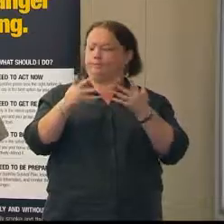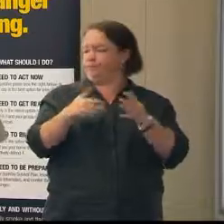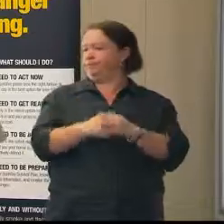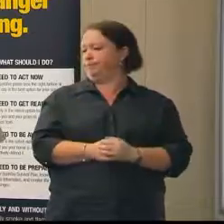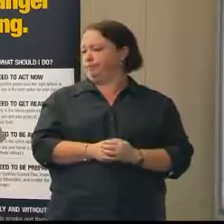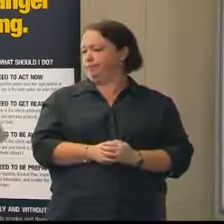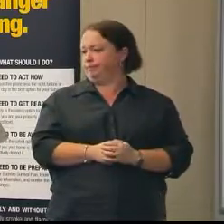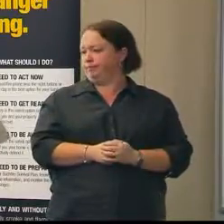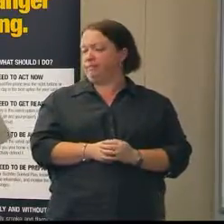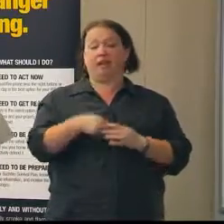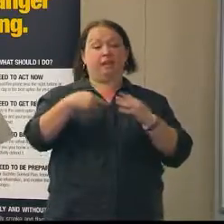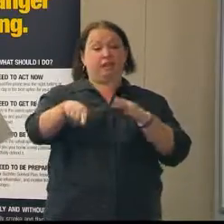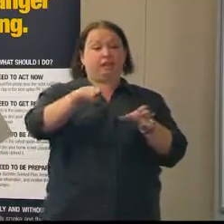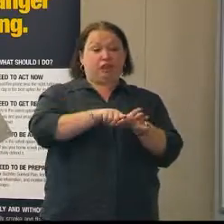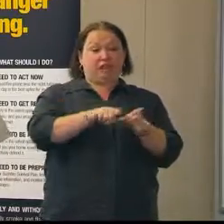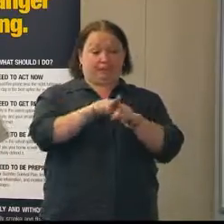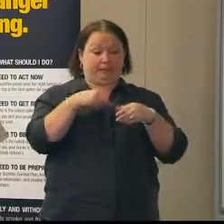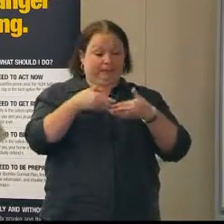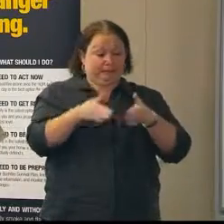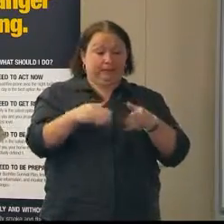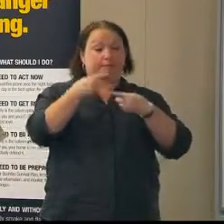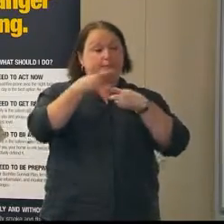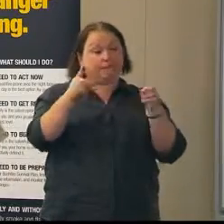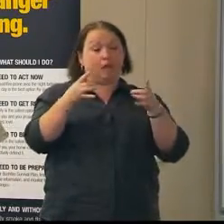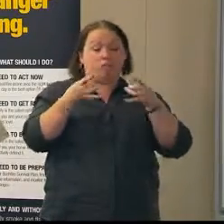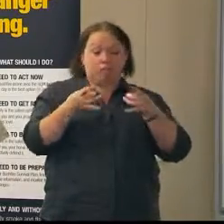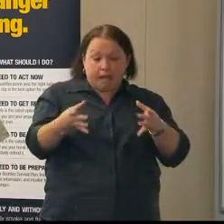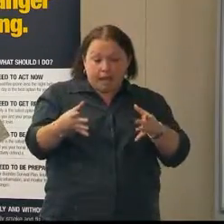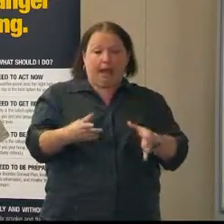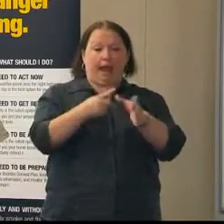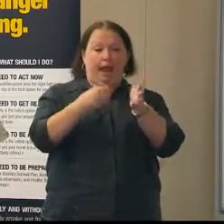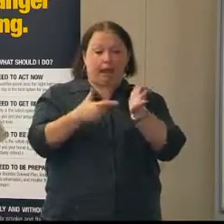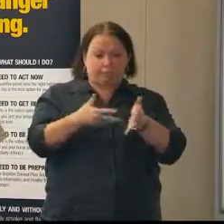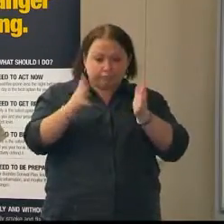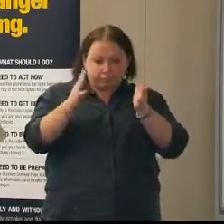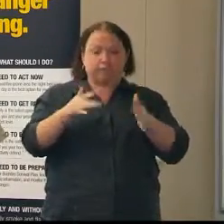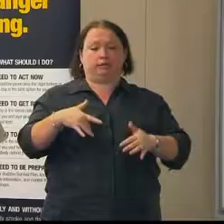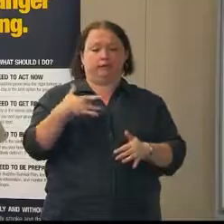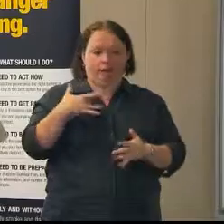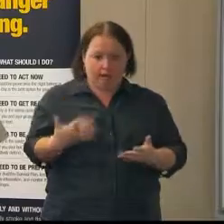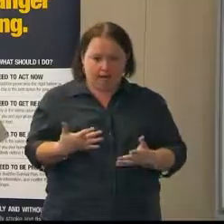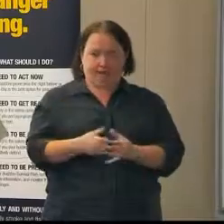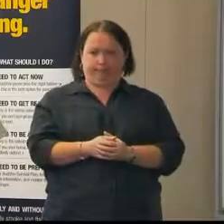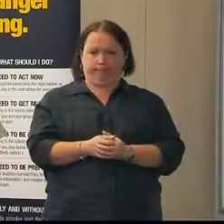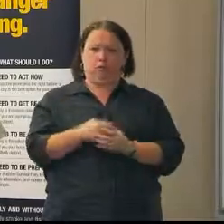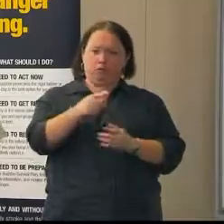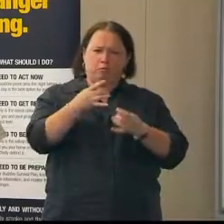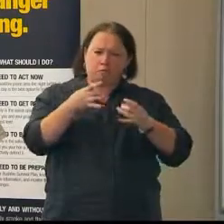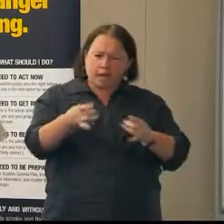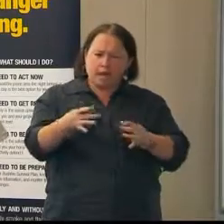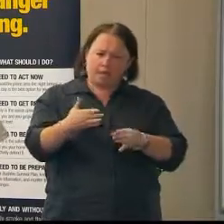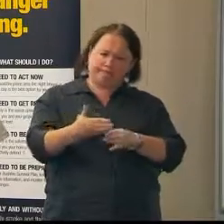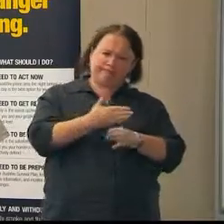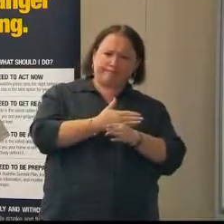message this year, as I started out by saying, is prepare, act and survive. Be prepared, do the work,